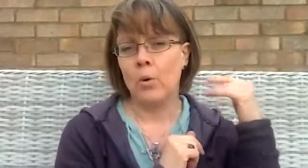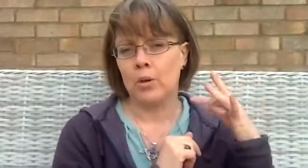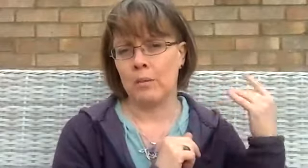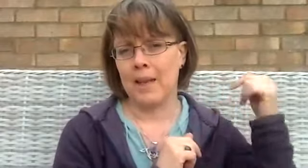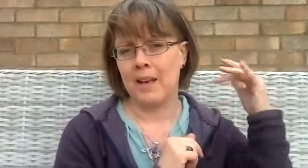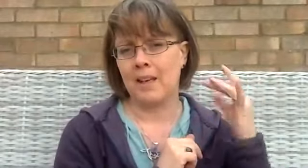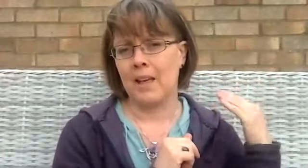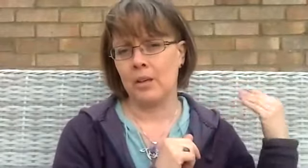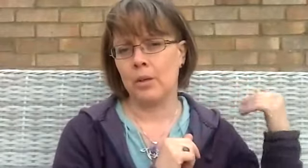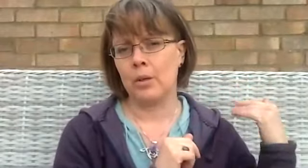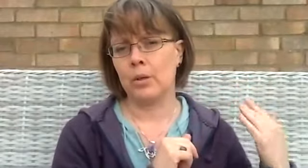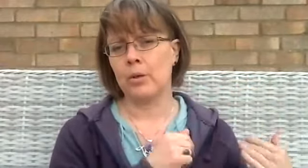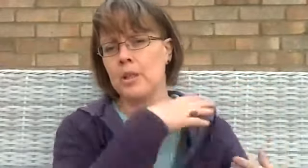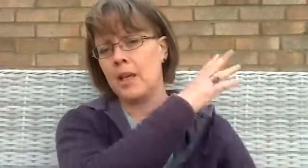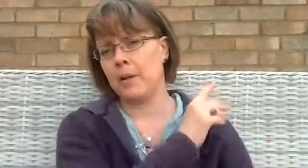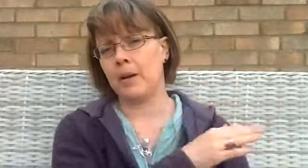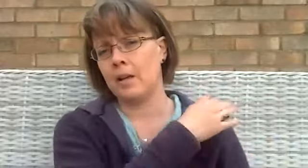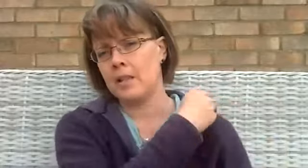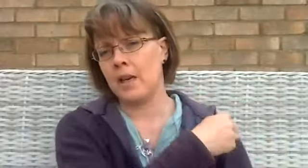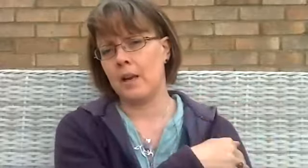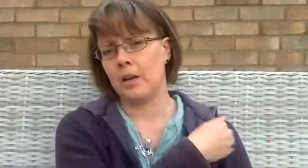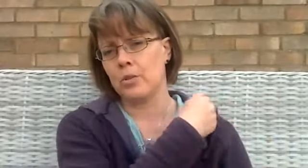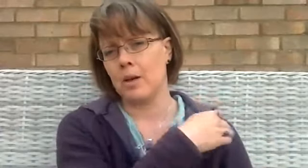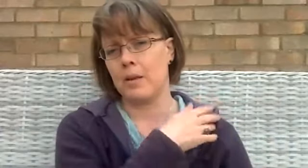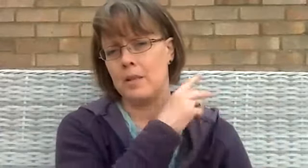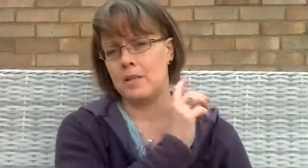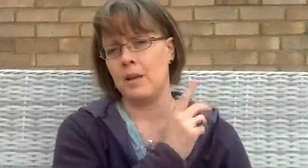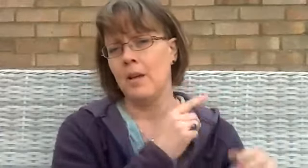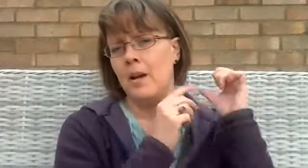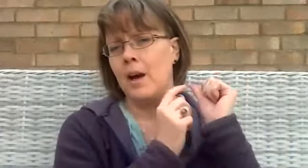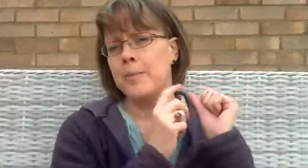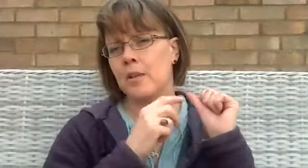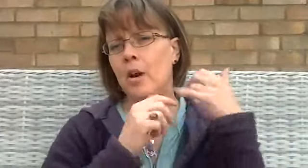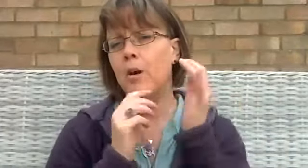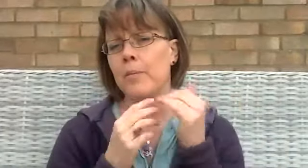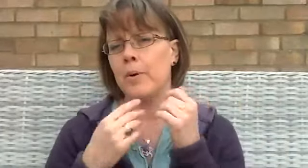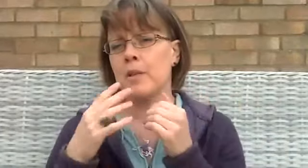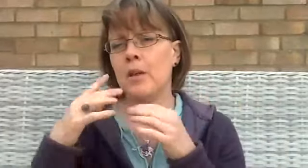helping to calm the body.